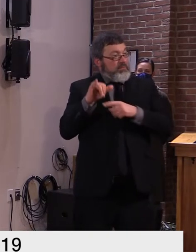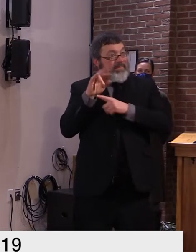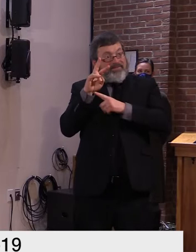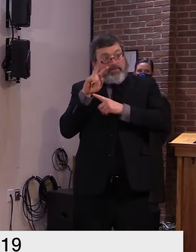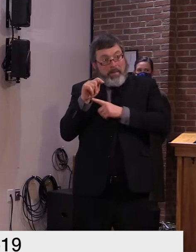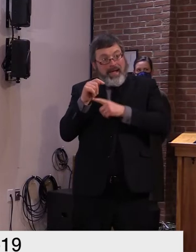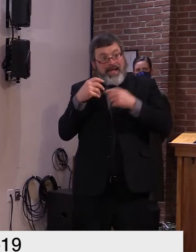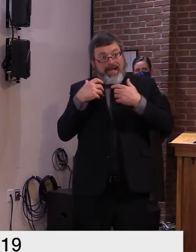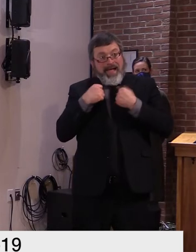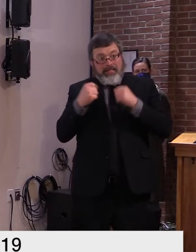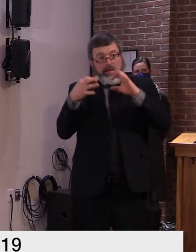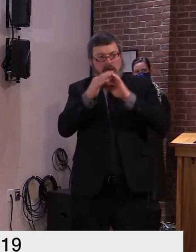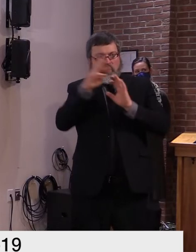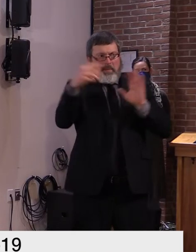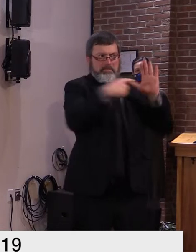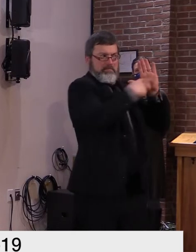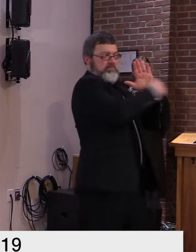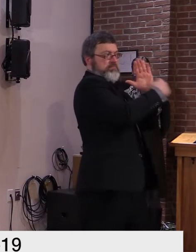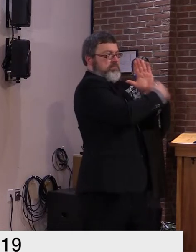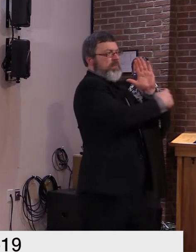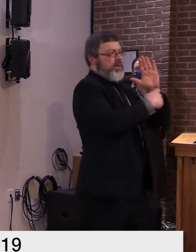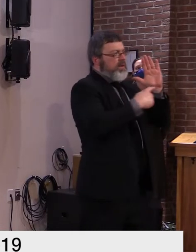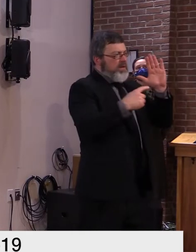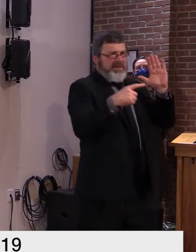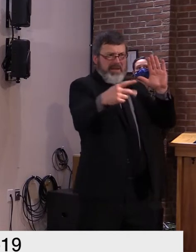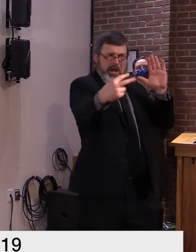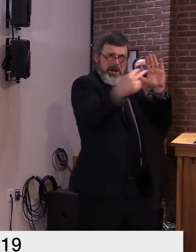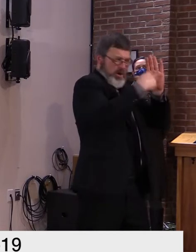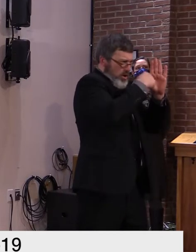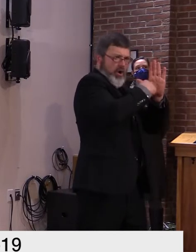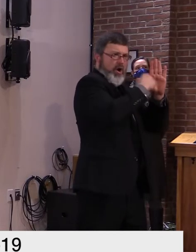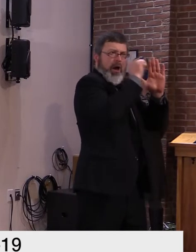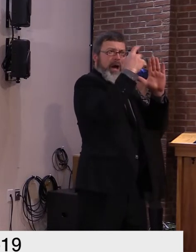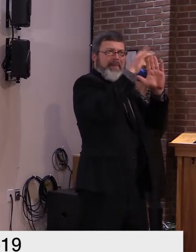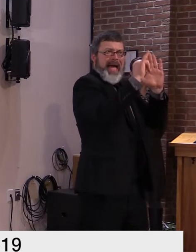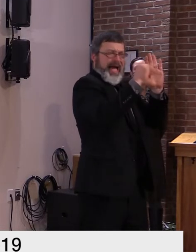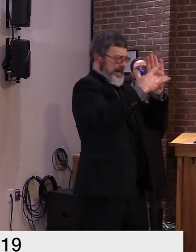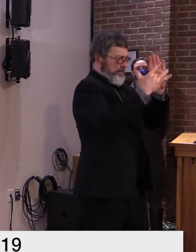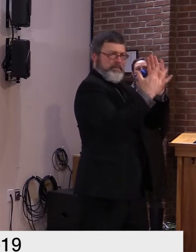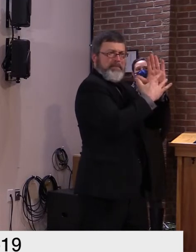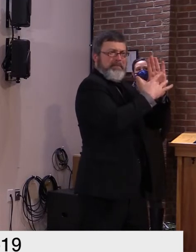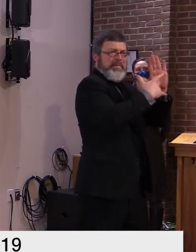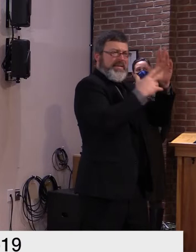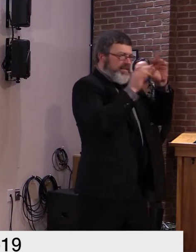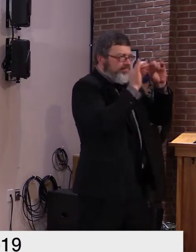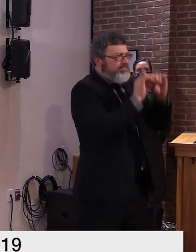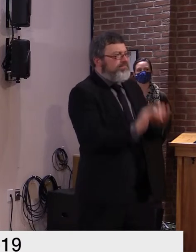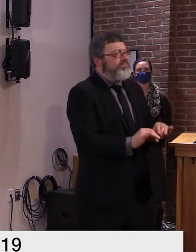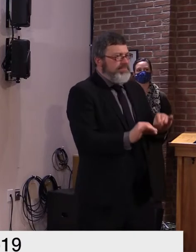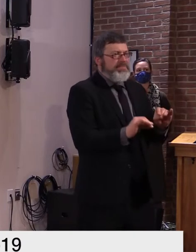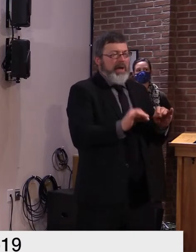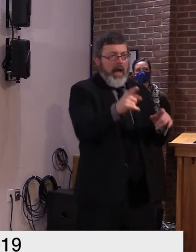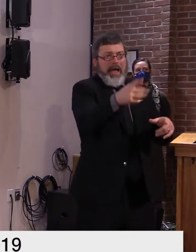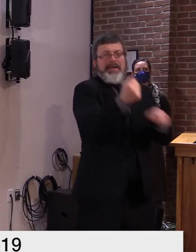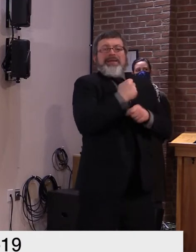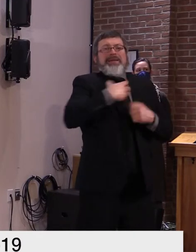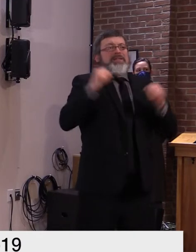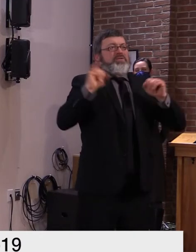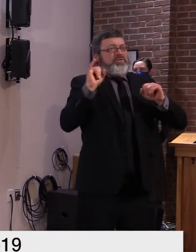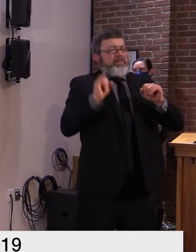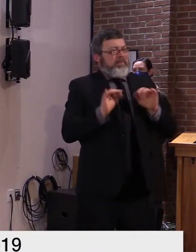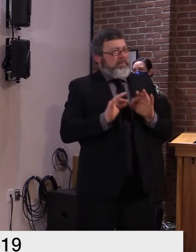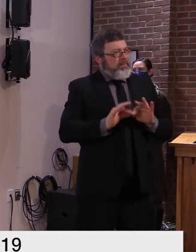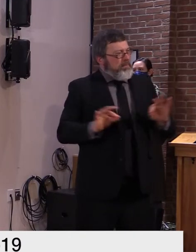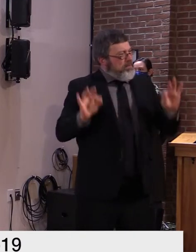coverage for health at vermonthealthconnect.gov and by supportive enrollment assistance